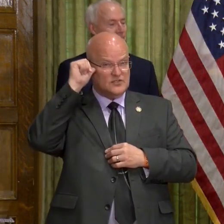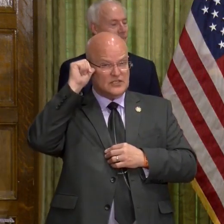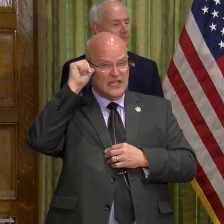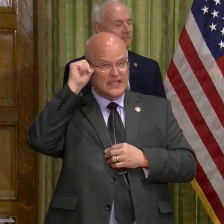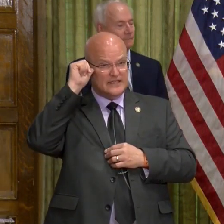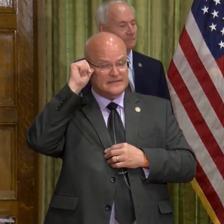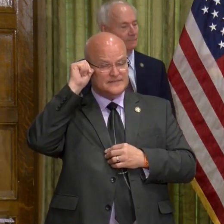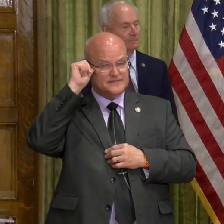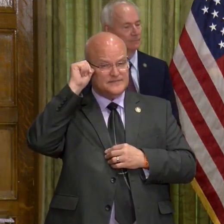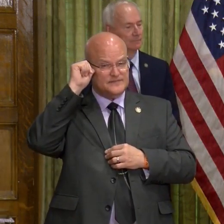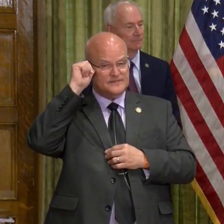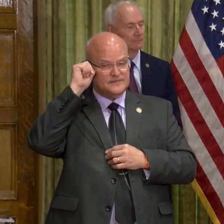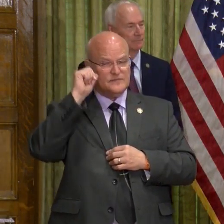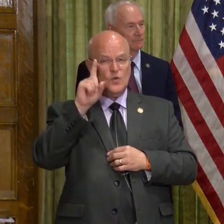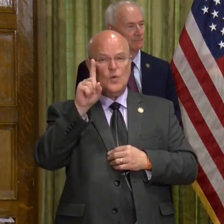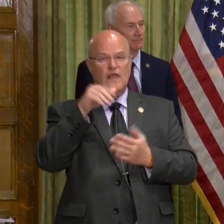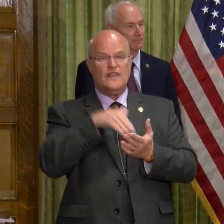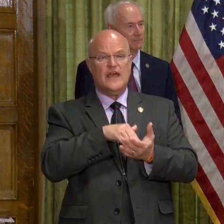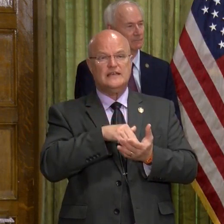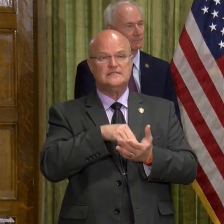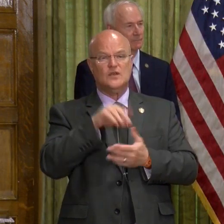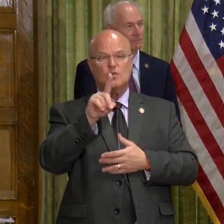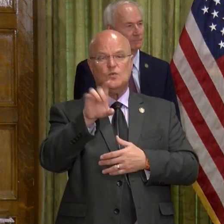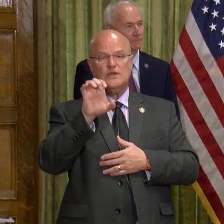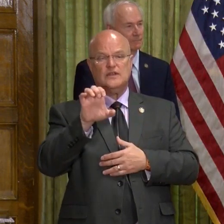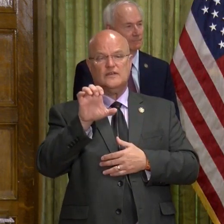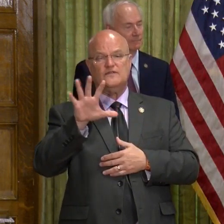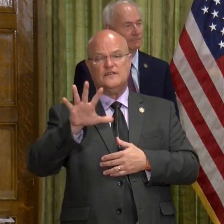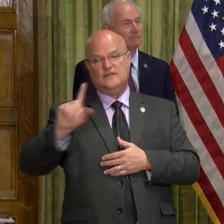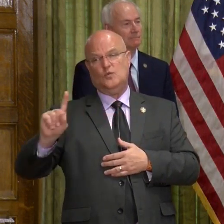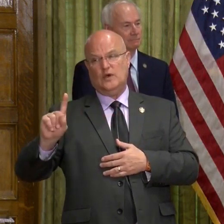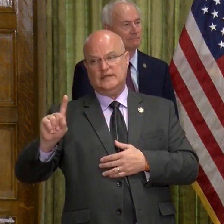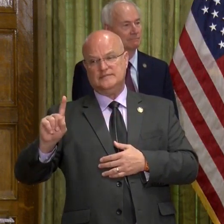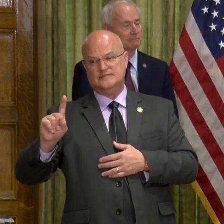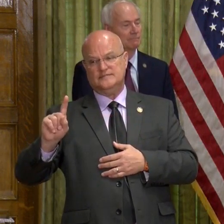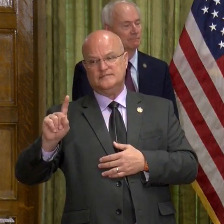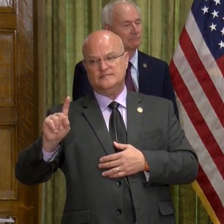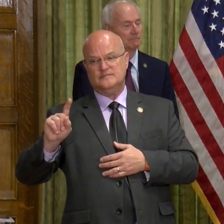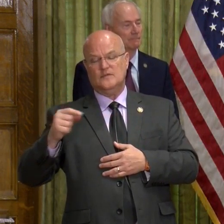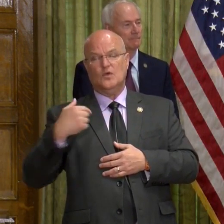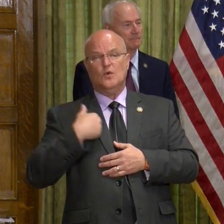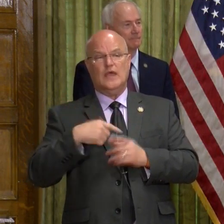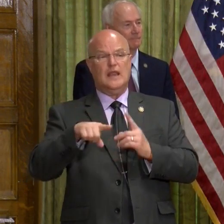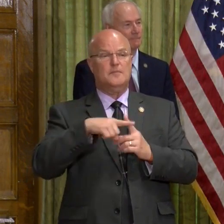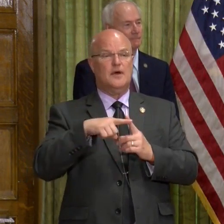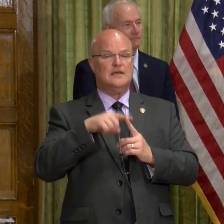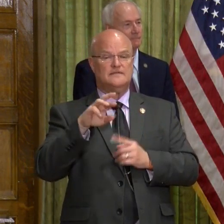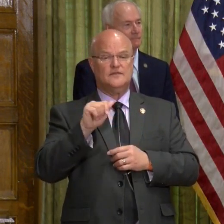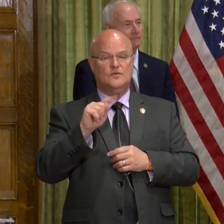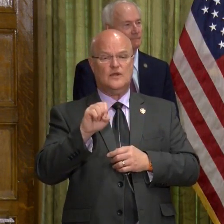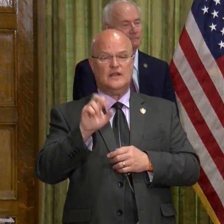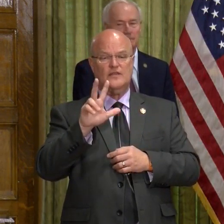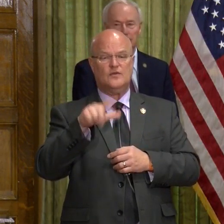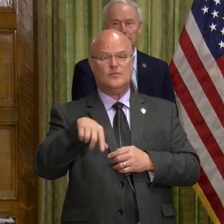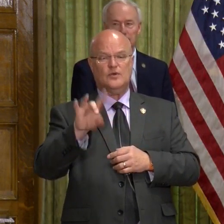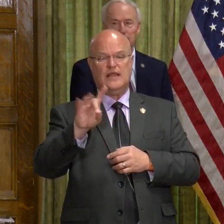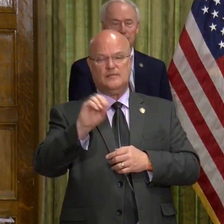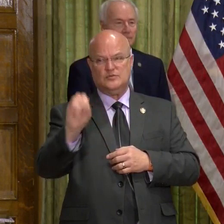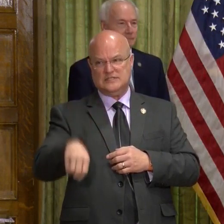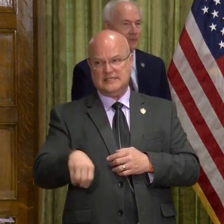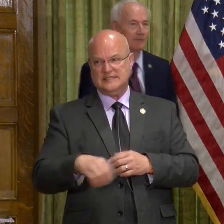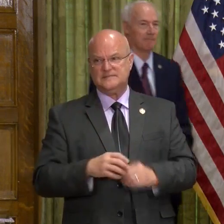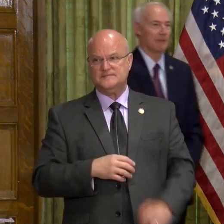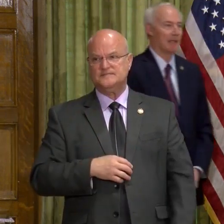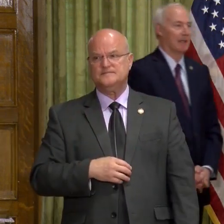was 1,151. And we had a positivity rate of 3.8%.